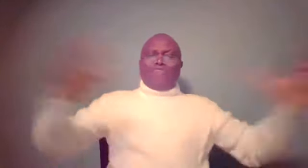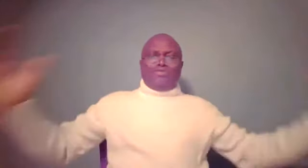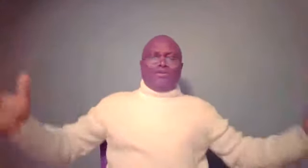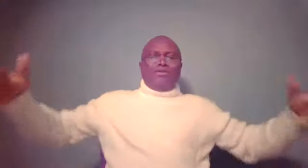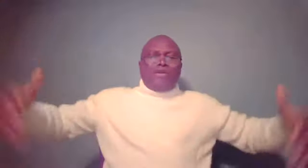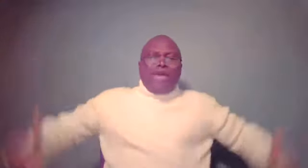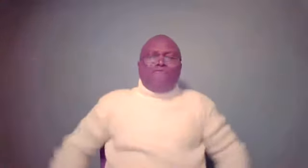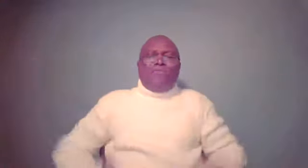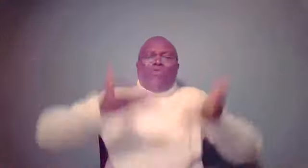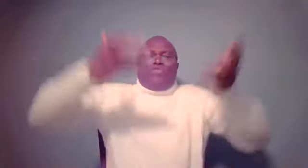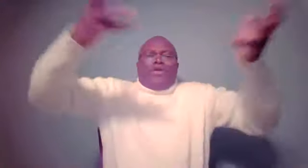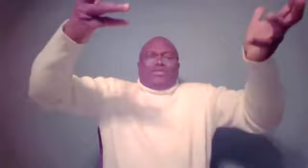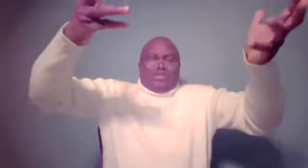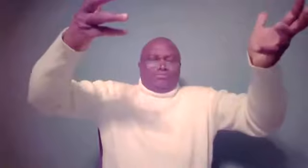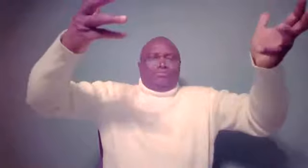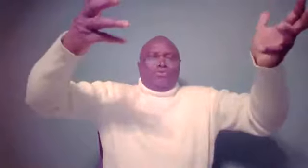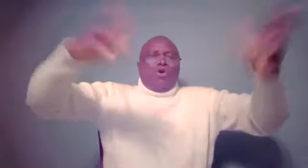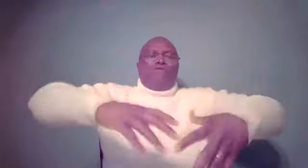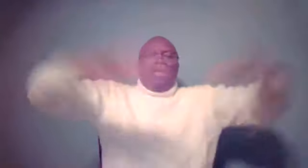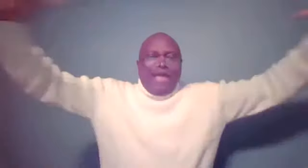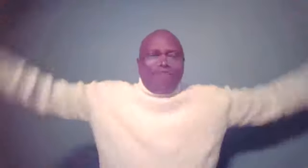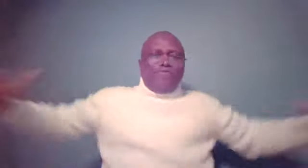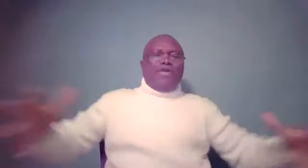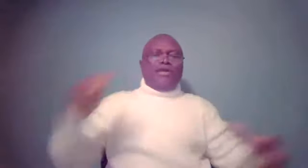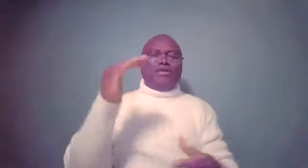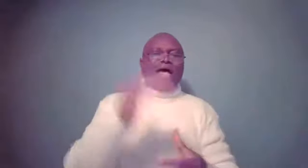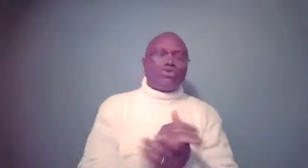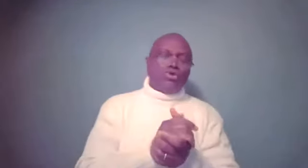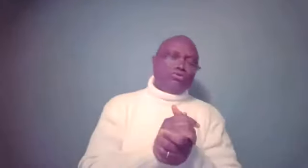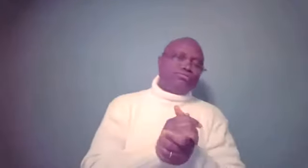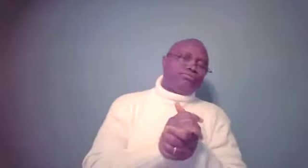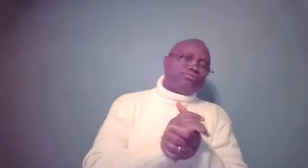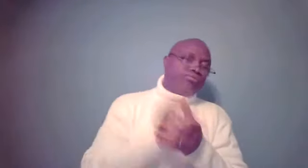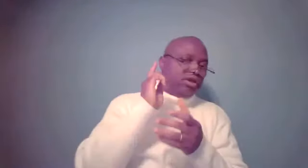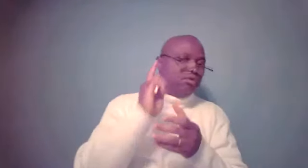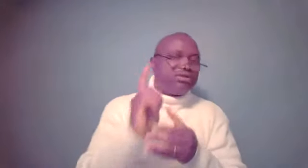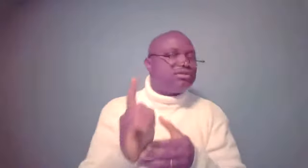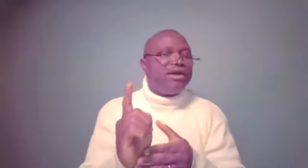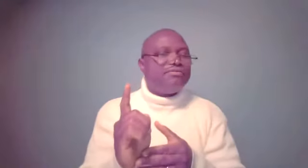everything, gave him authority over everything in his household. Yes. He was still a slave,